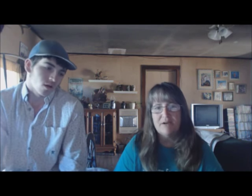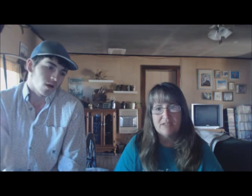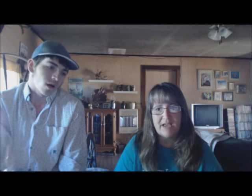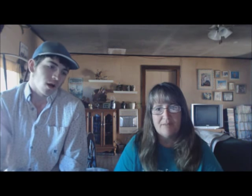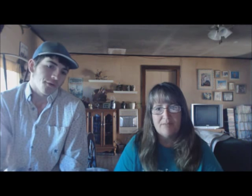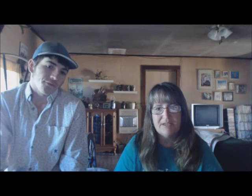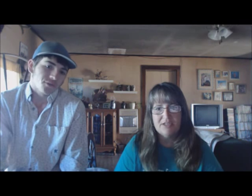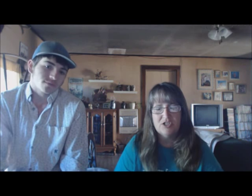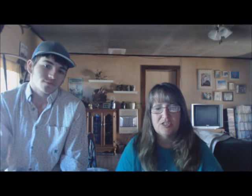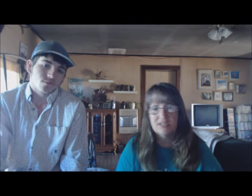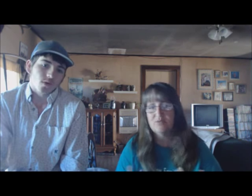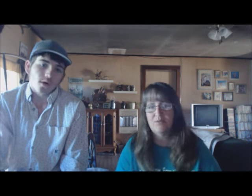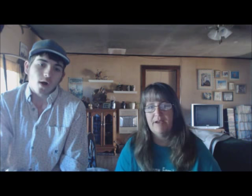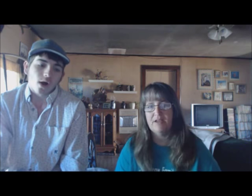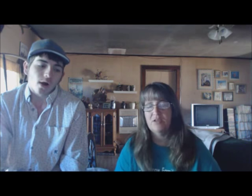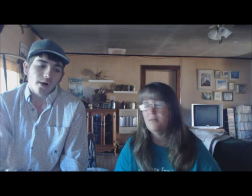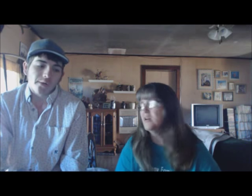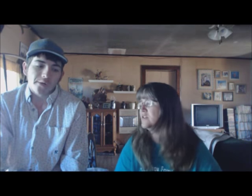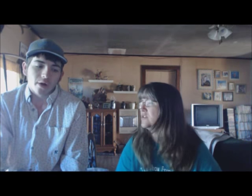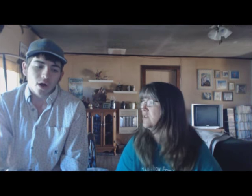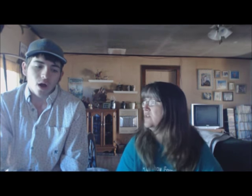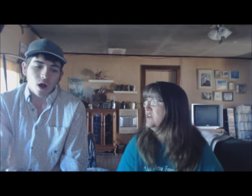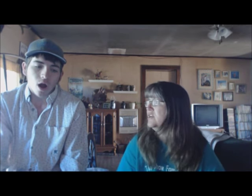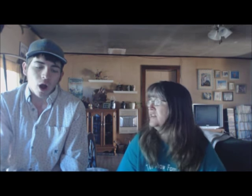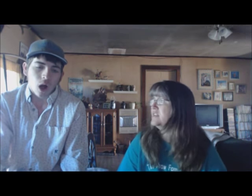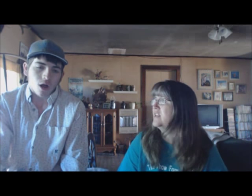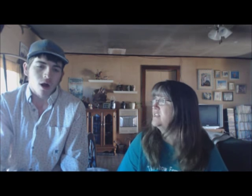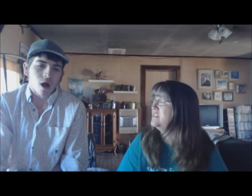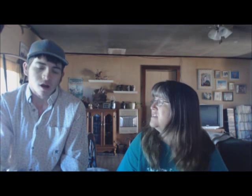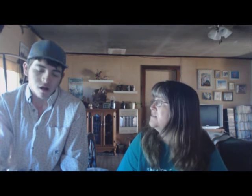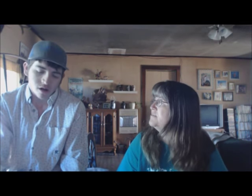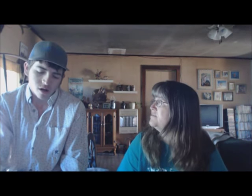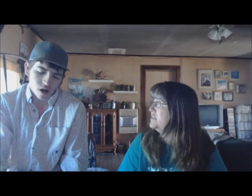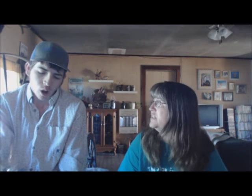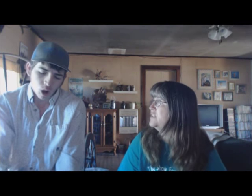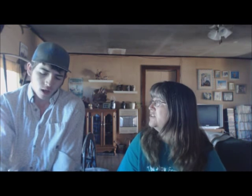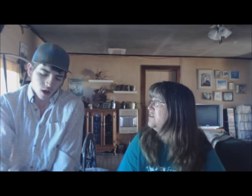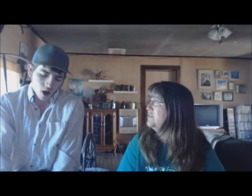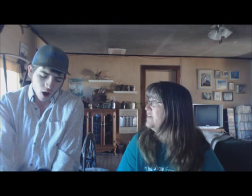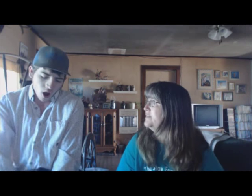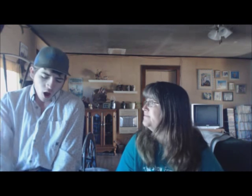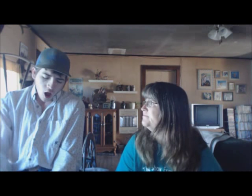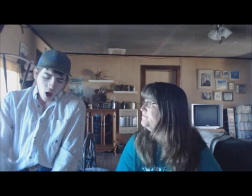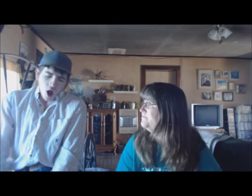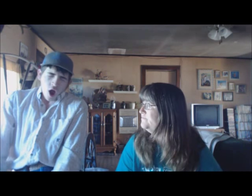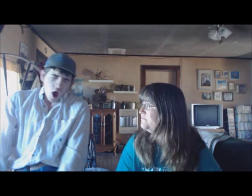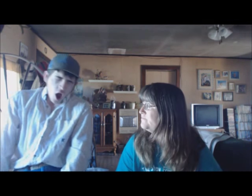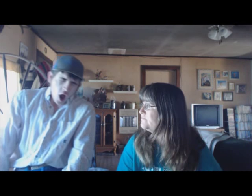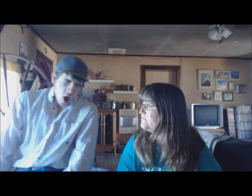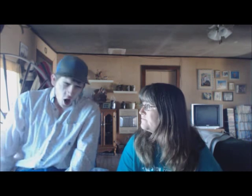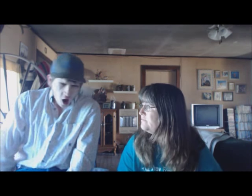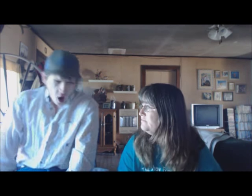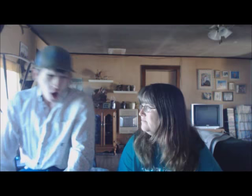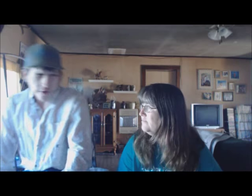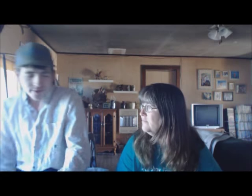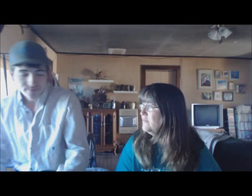make the box a happy place, she just doesn't want to back in the box. So, that's the last step to really getting her going, right? Mm-hmm.